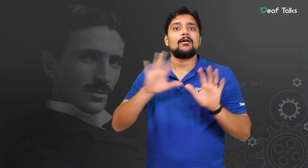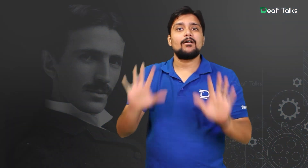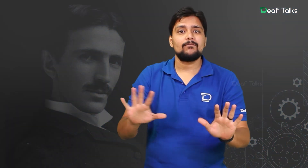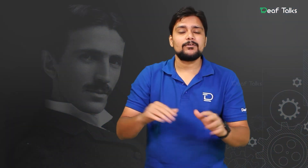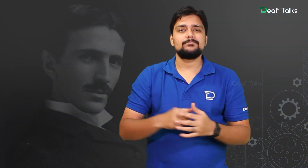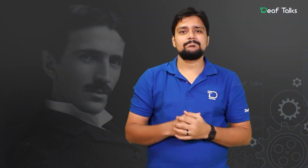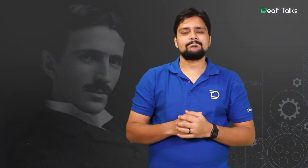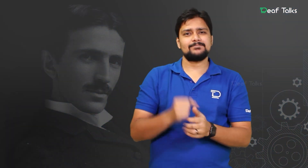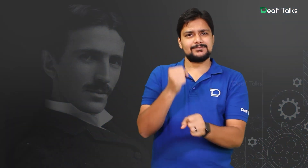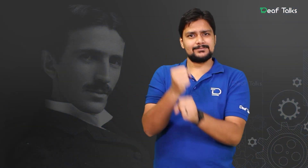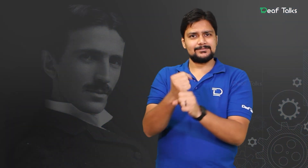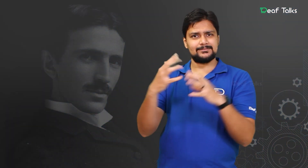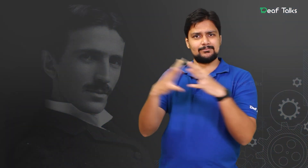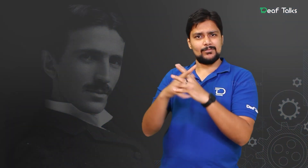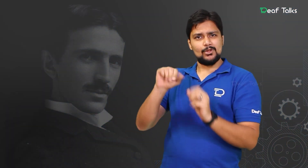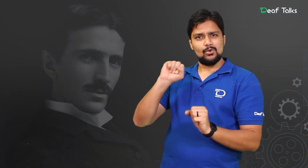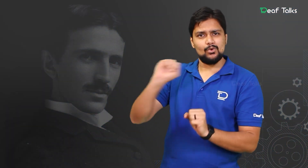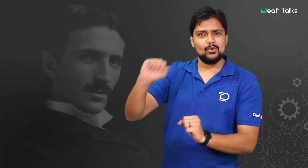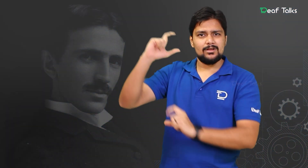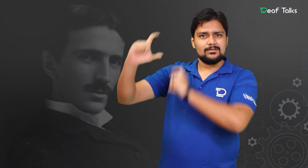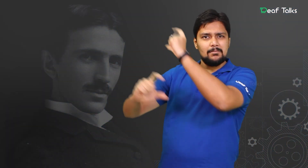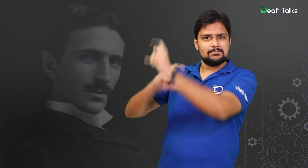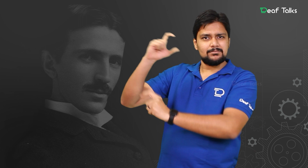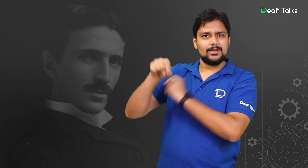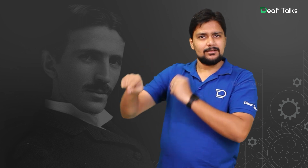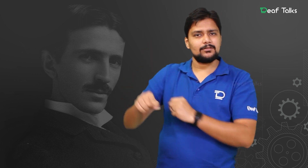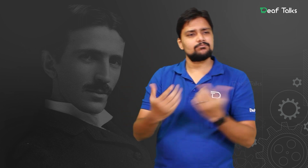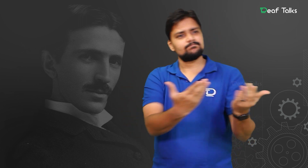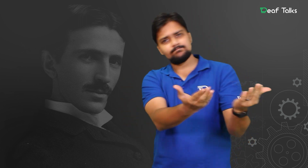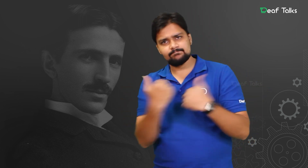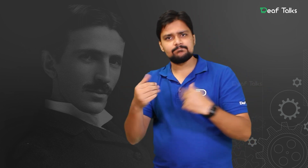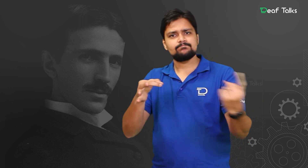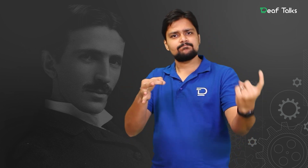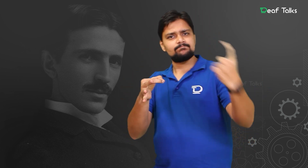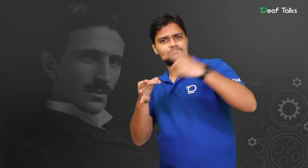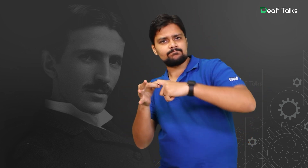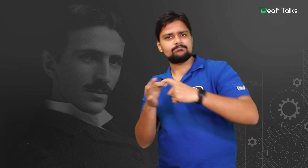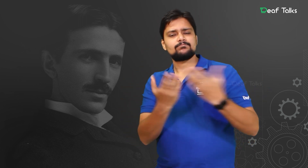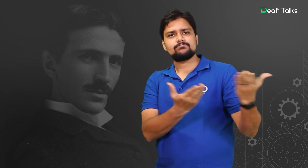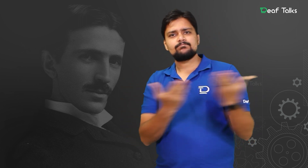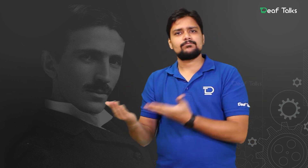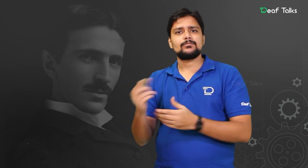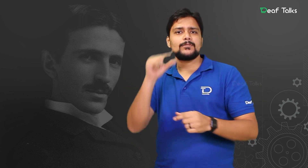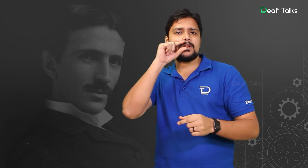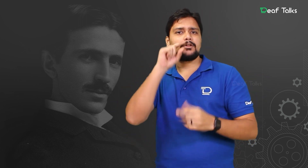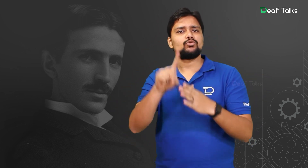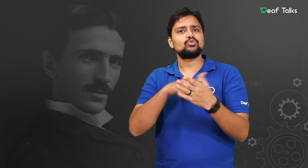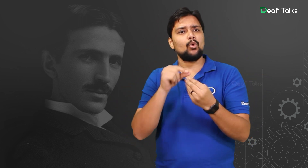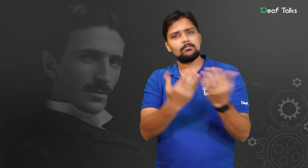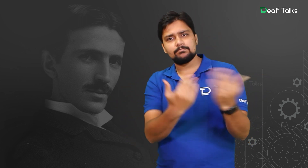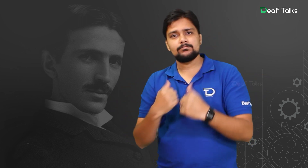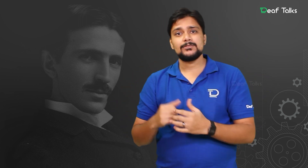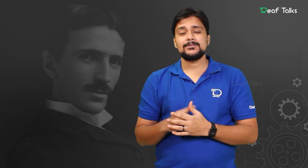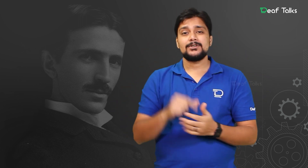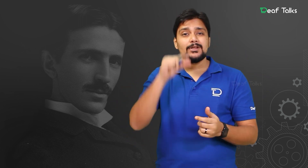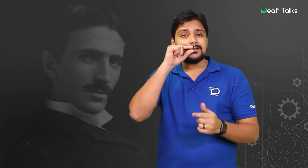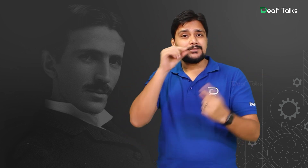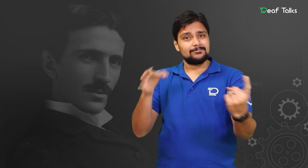Westinghouse hired Tesla as a consultant for $2,000 a month which is equal